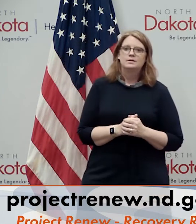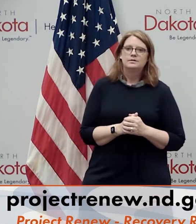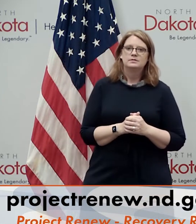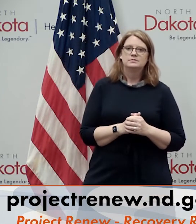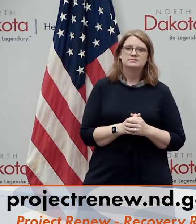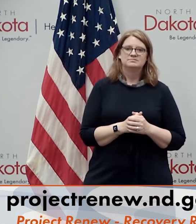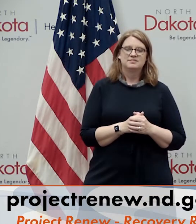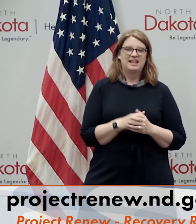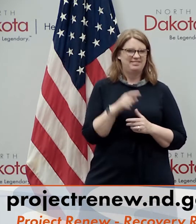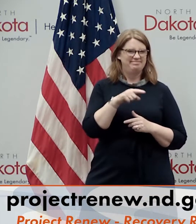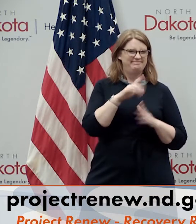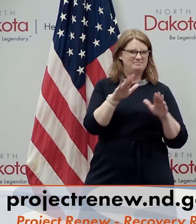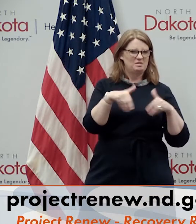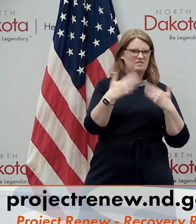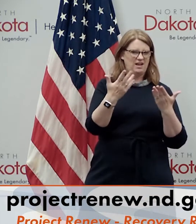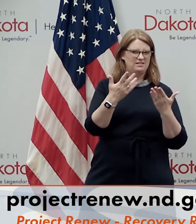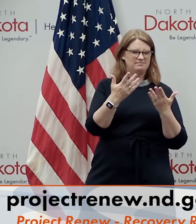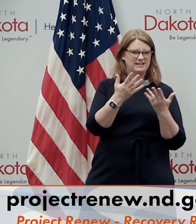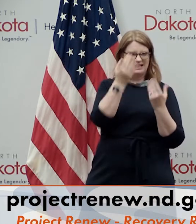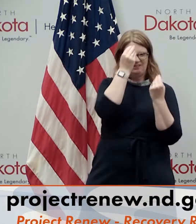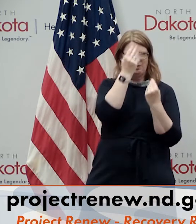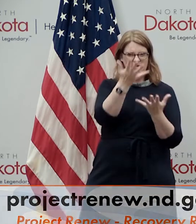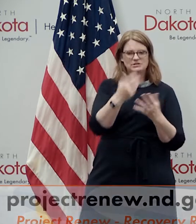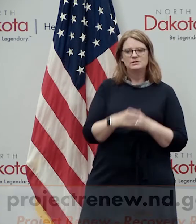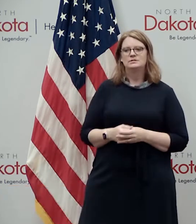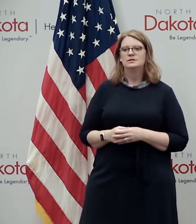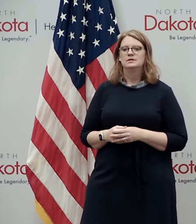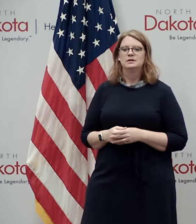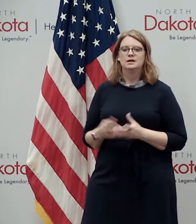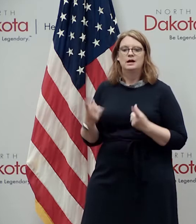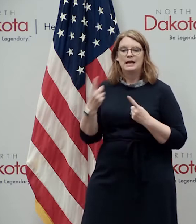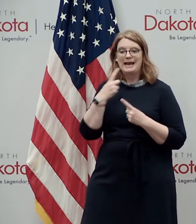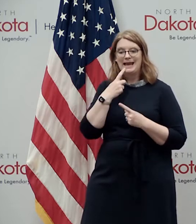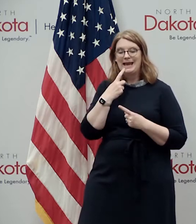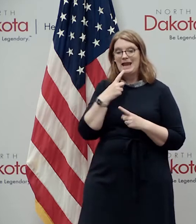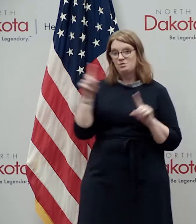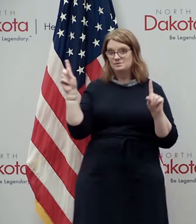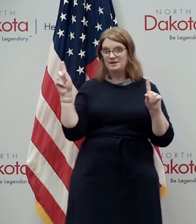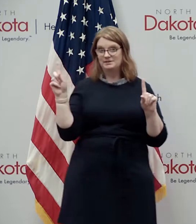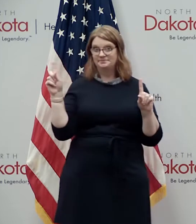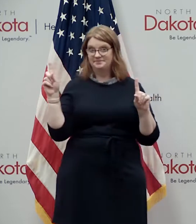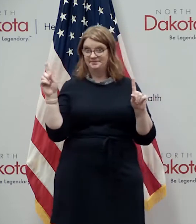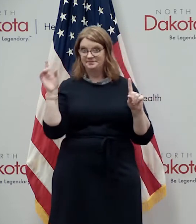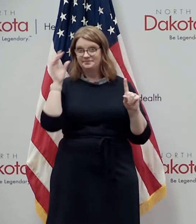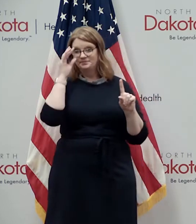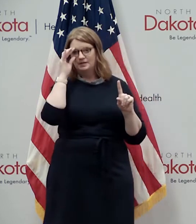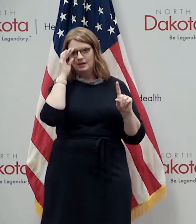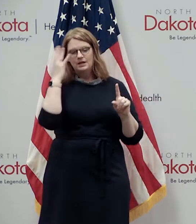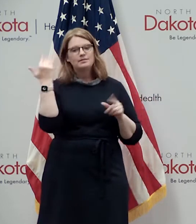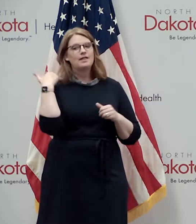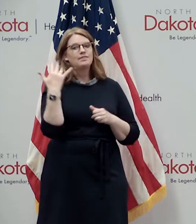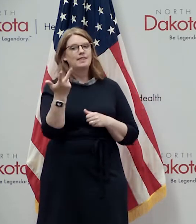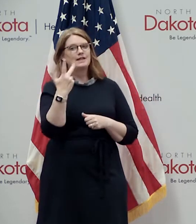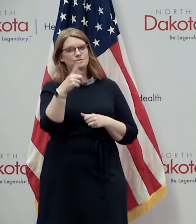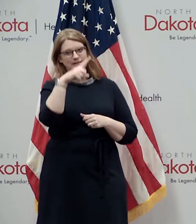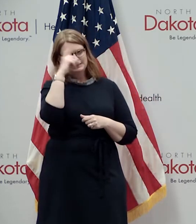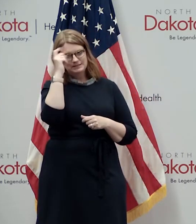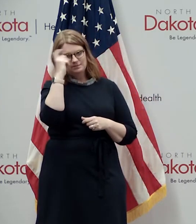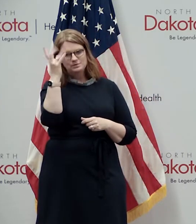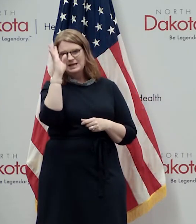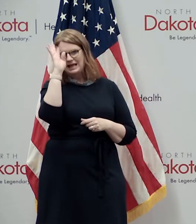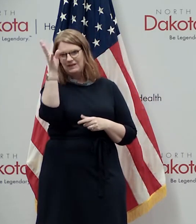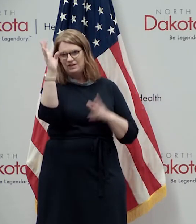uh providing these daily updates uh next we have an announcement uh as you know each of the last three summers we've held an innovative